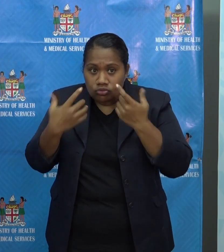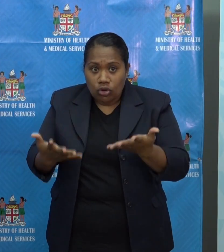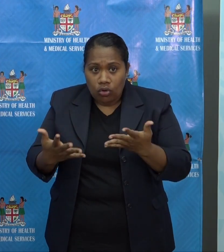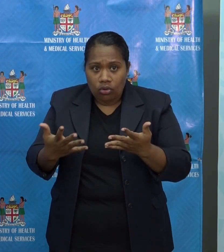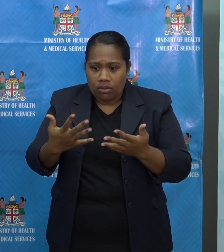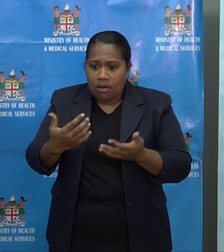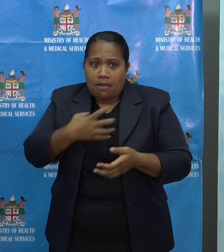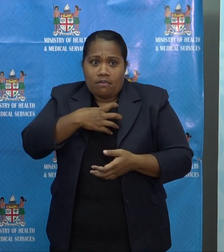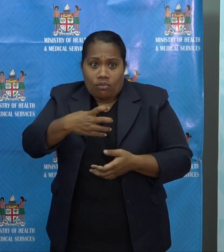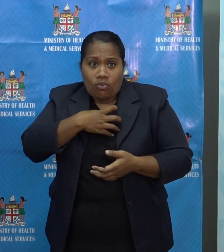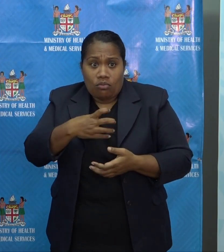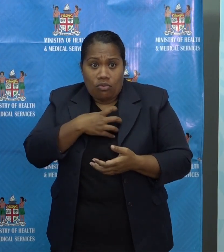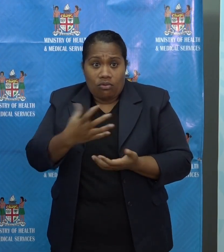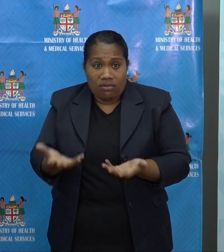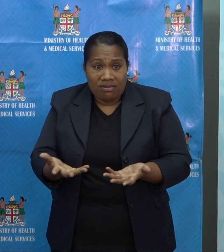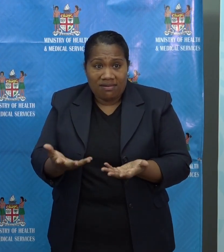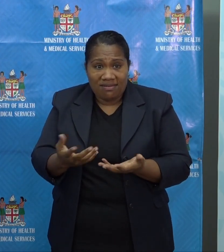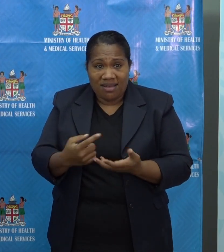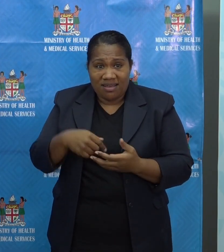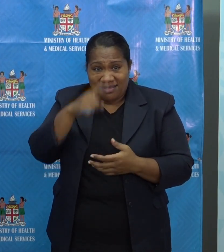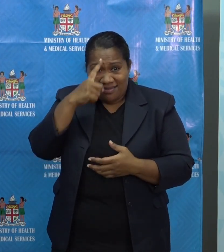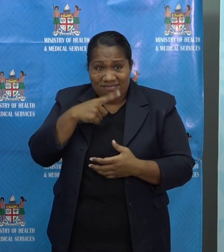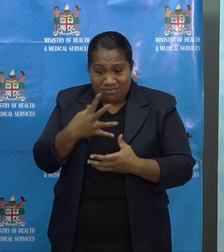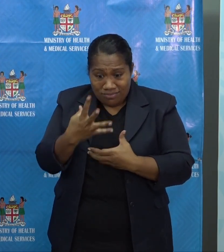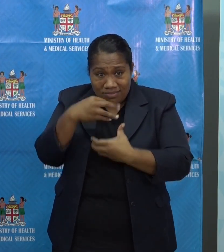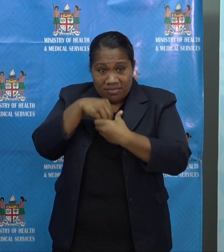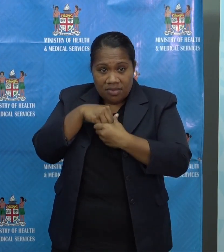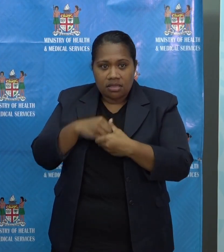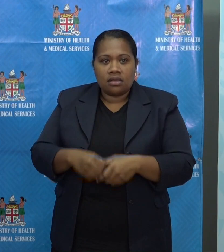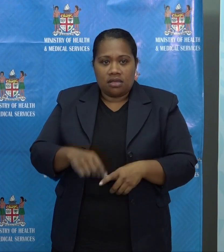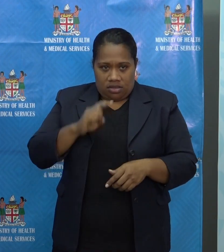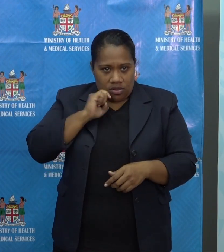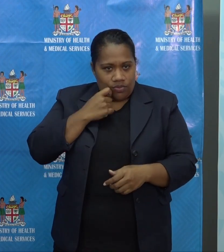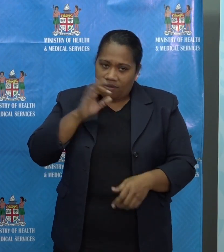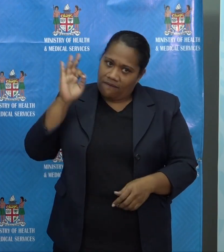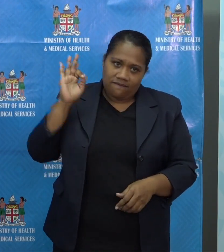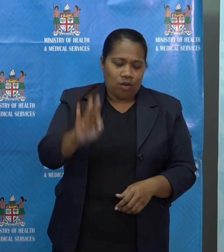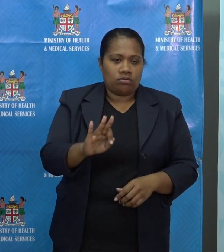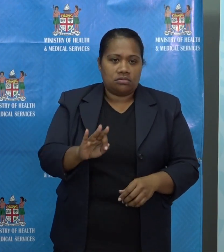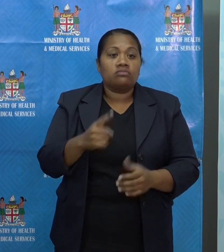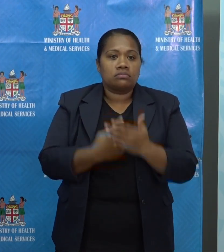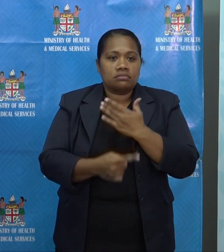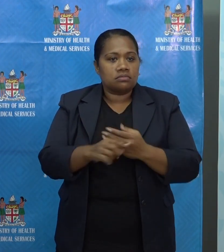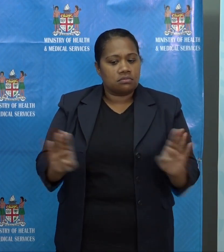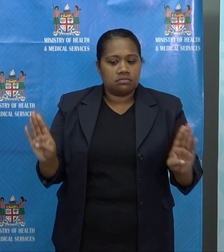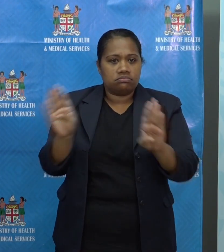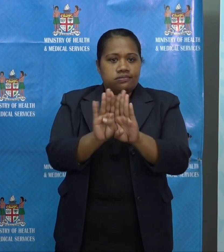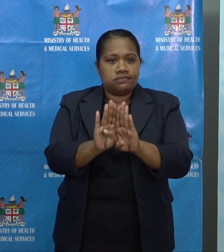to recommend a complete lockdown, in particular for Suva, Nosori, and the Lami Kordo.